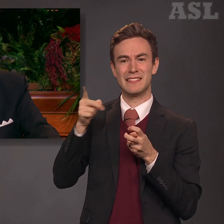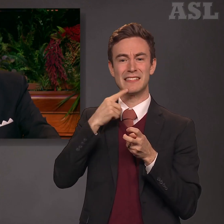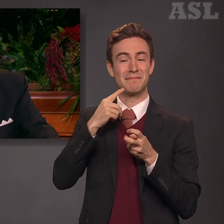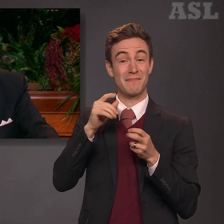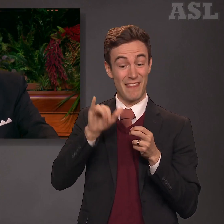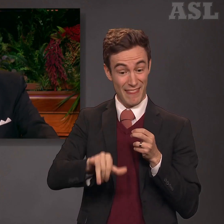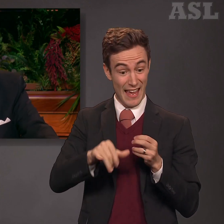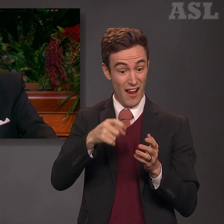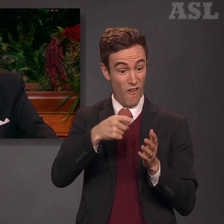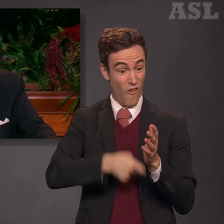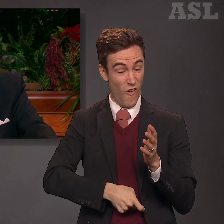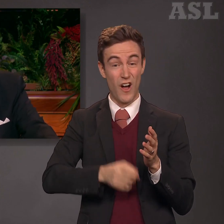than everything.